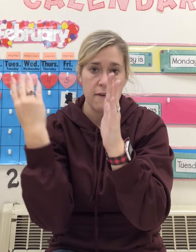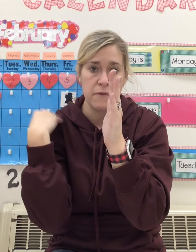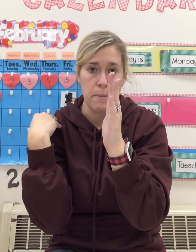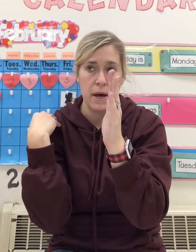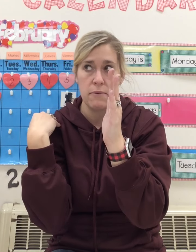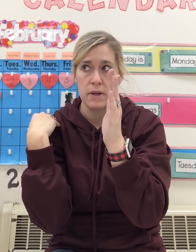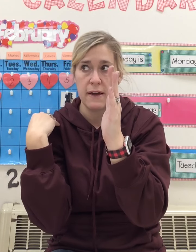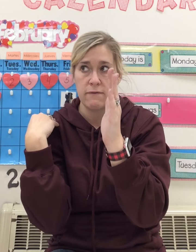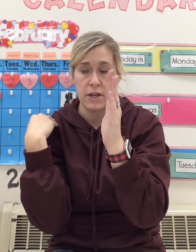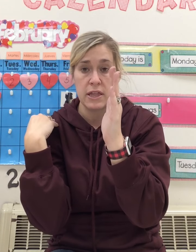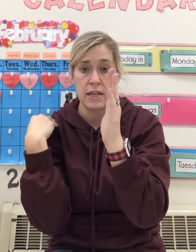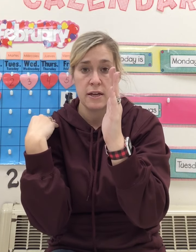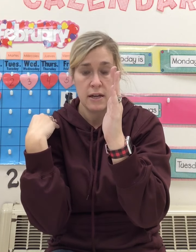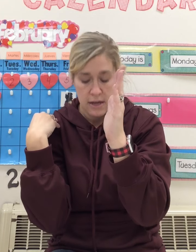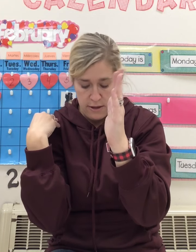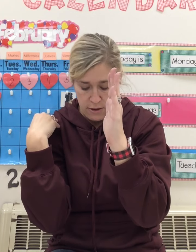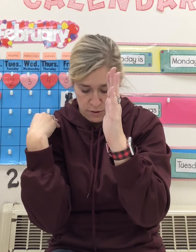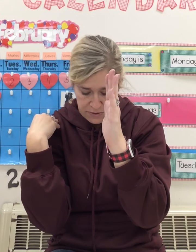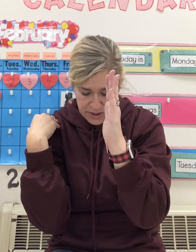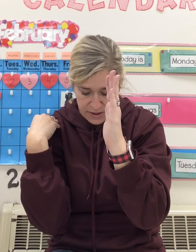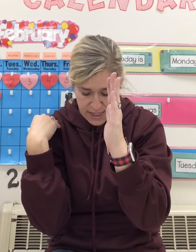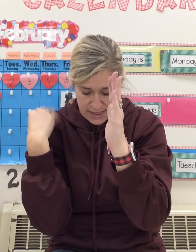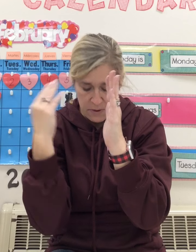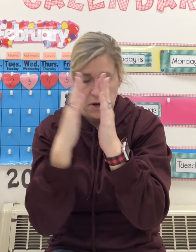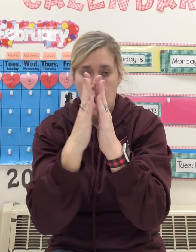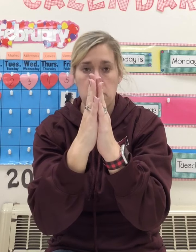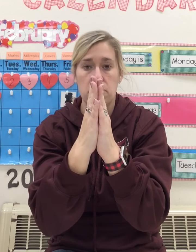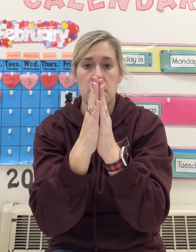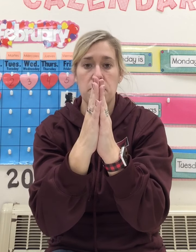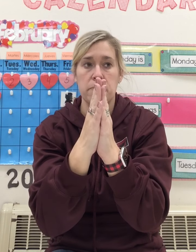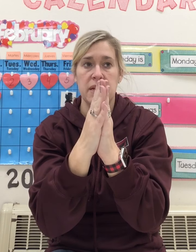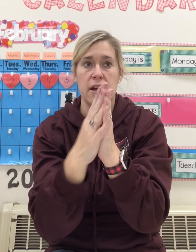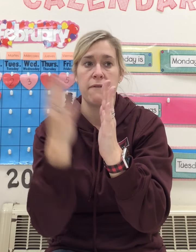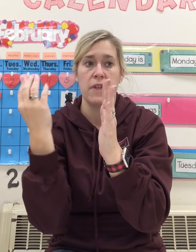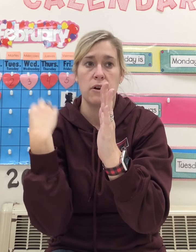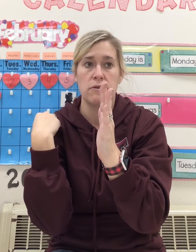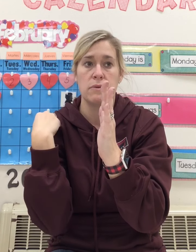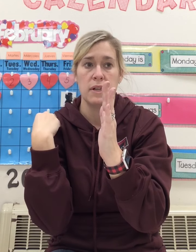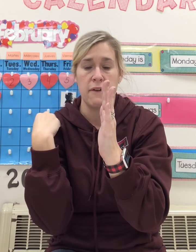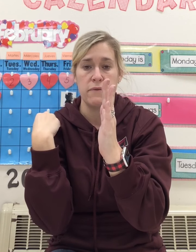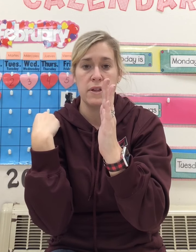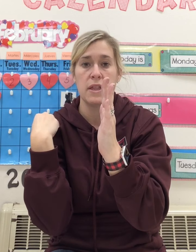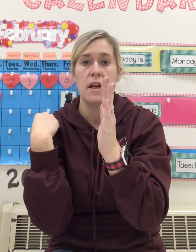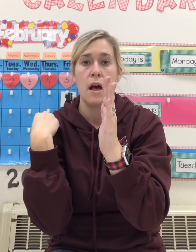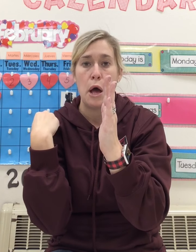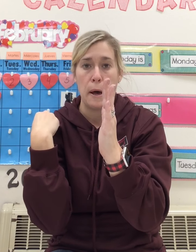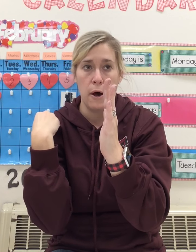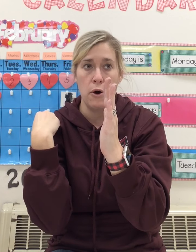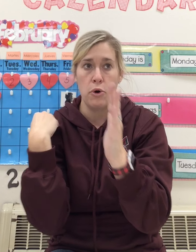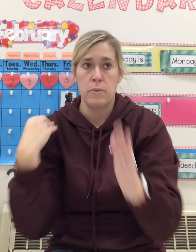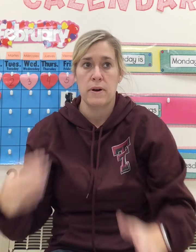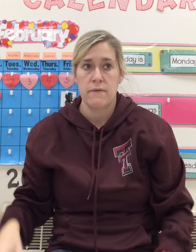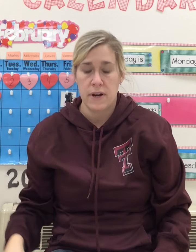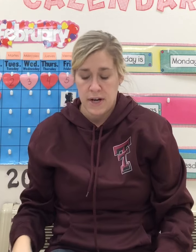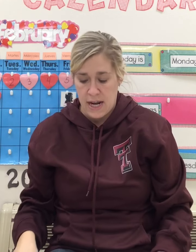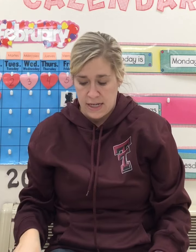off the B. We're left with Oot. Last one. Robe. Take off the R. We're left with Obe. Very nice.